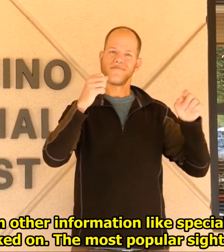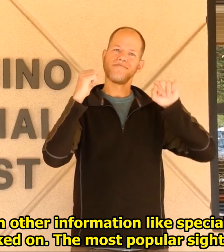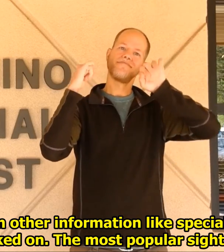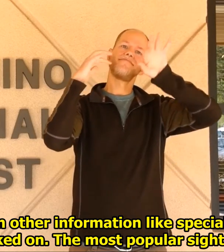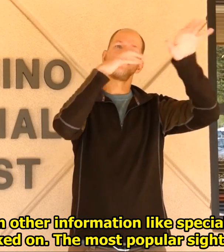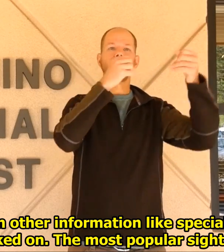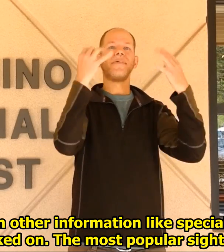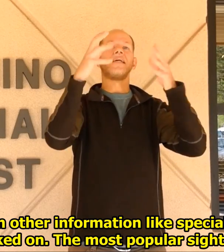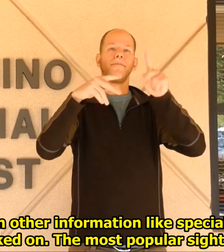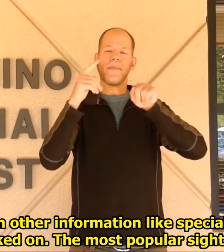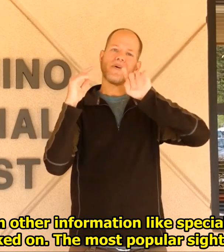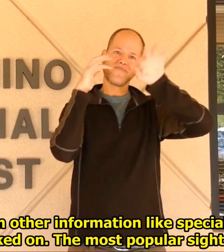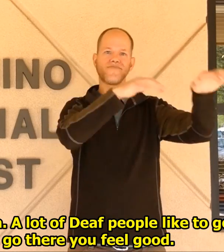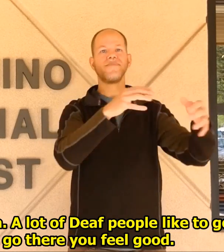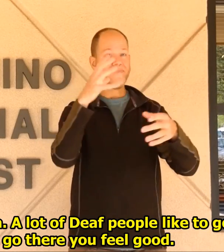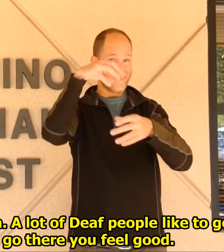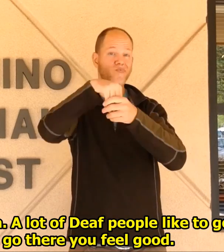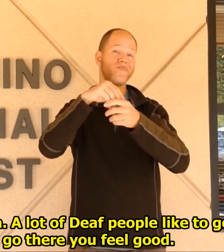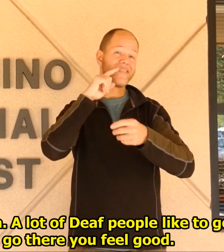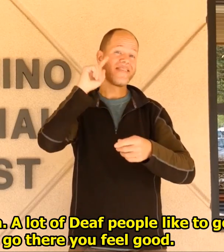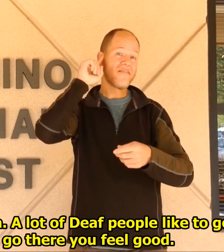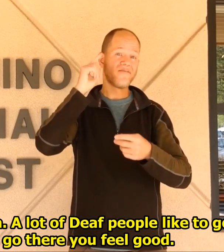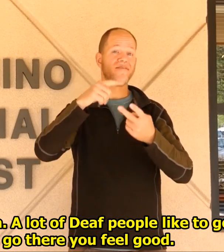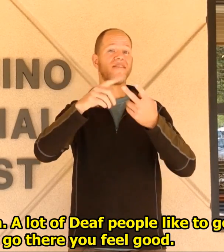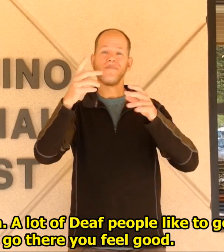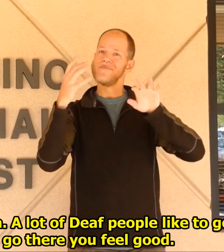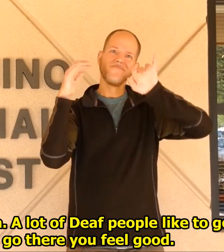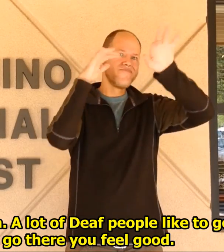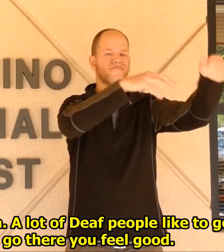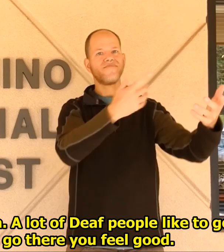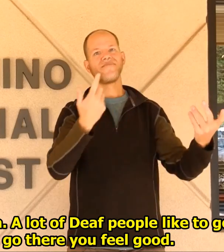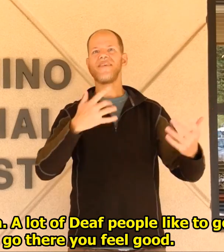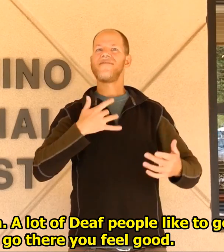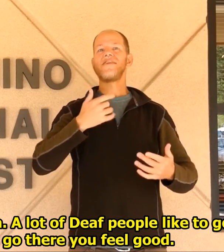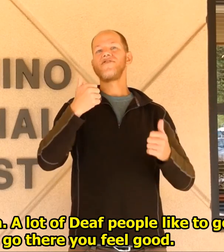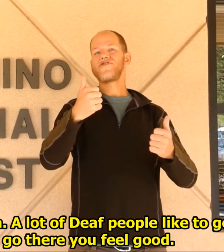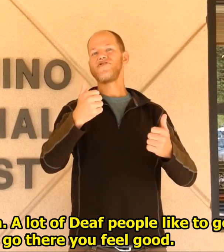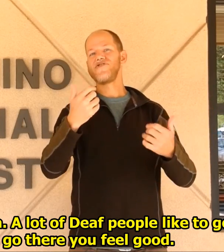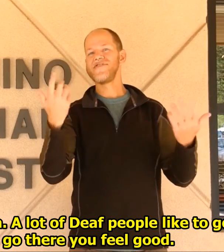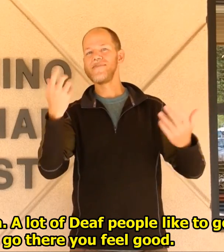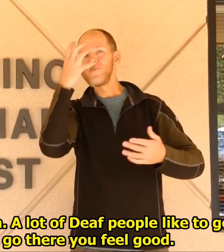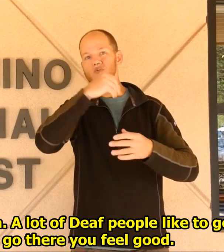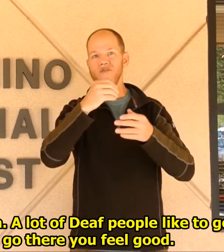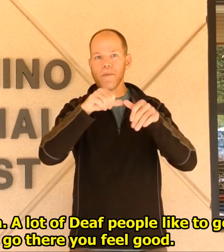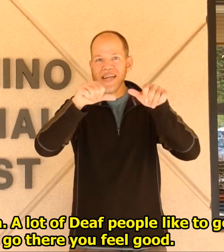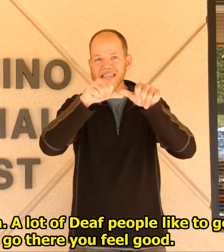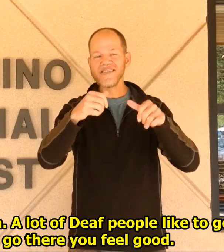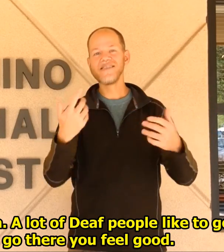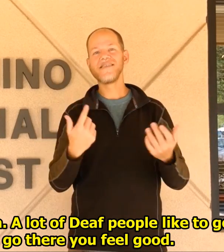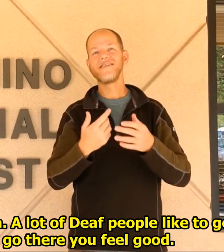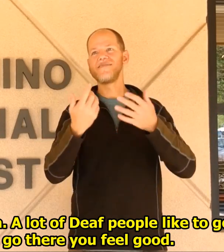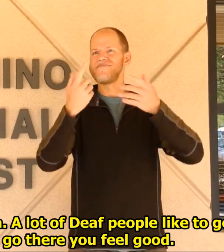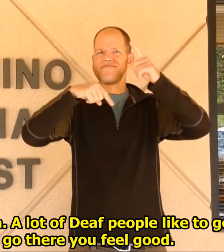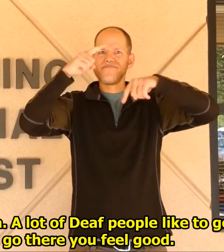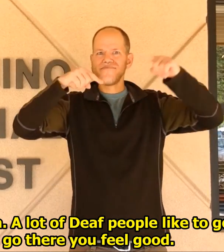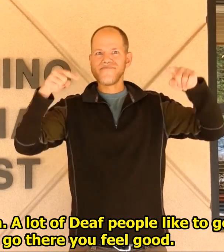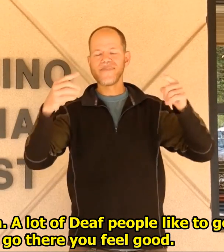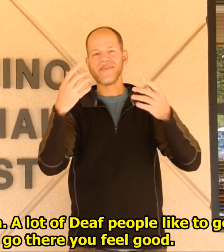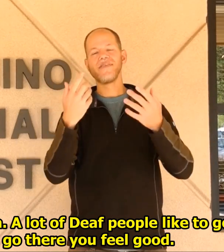The most popular site in the National Forest is Sedona. A lot of deaf people like to go to Sedona. When you go there you feel good.